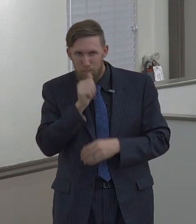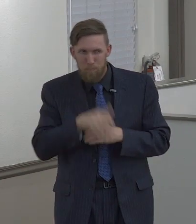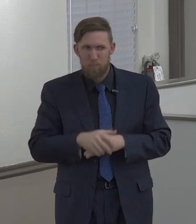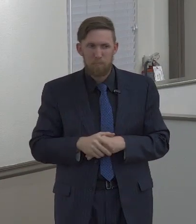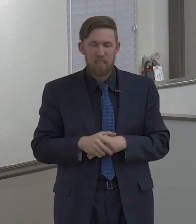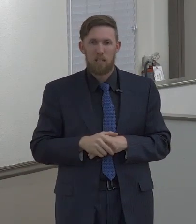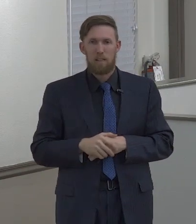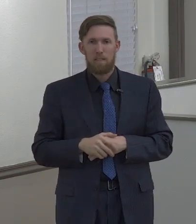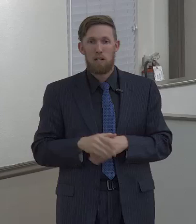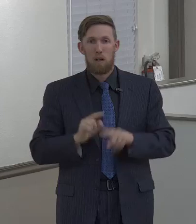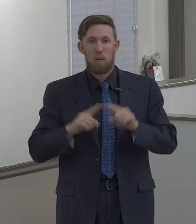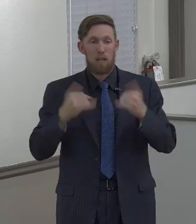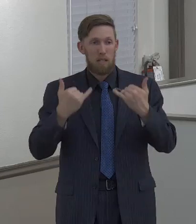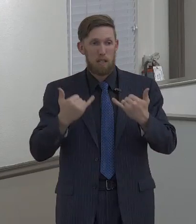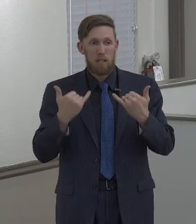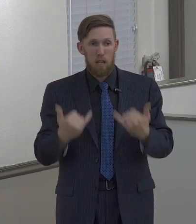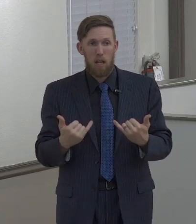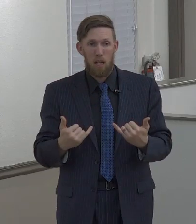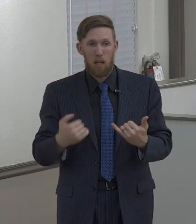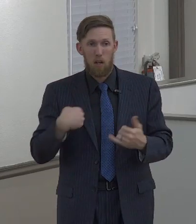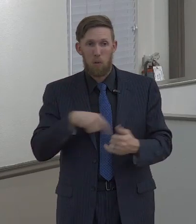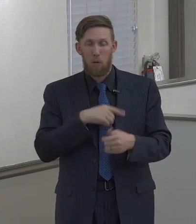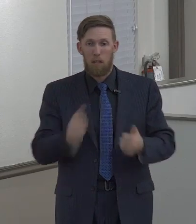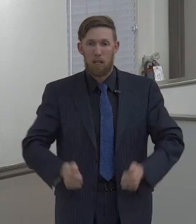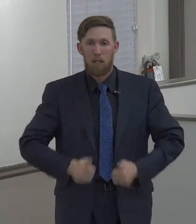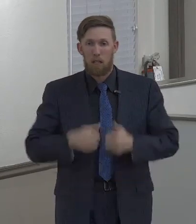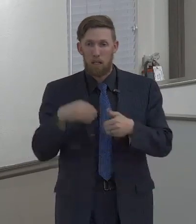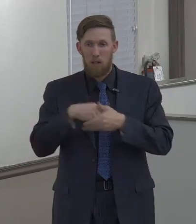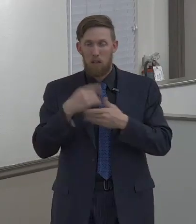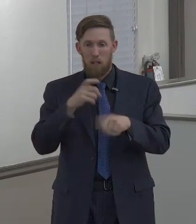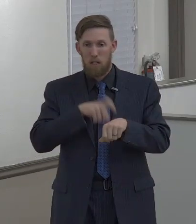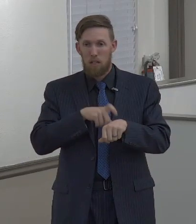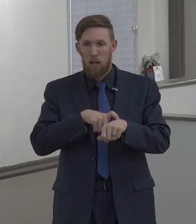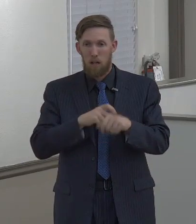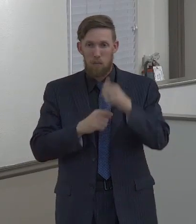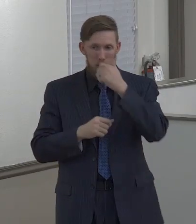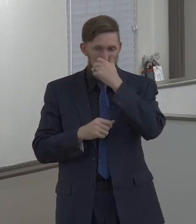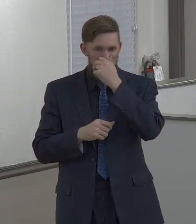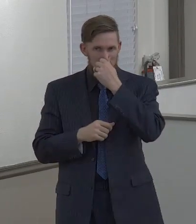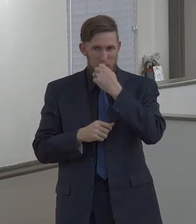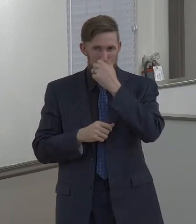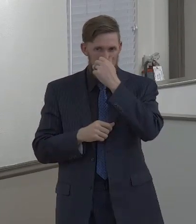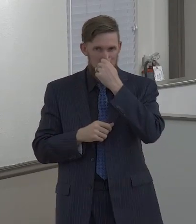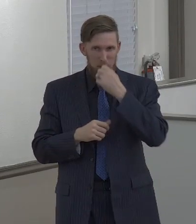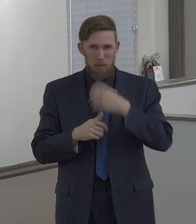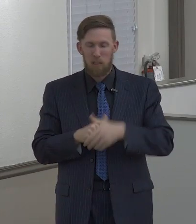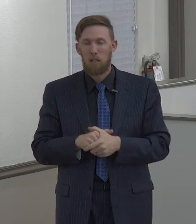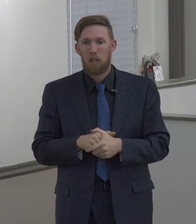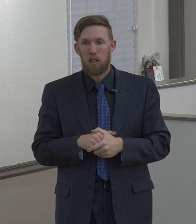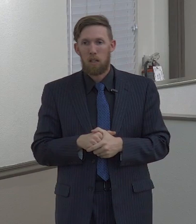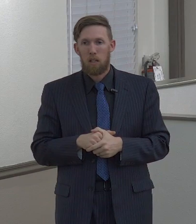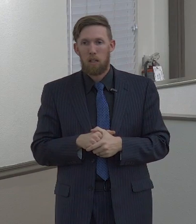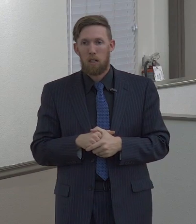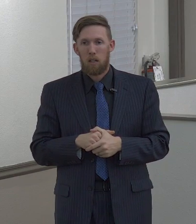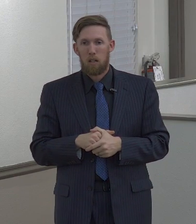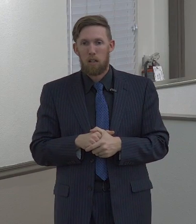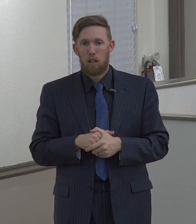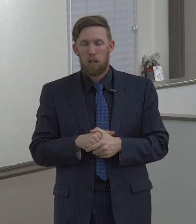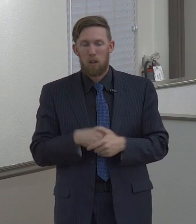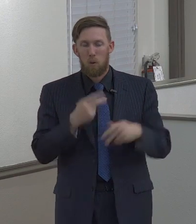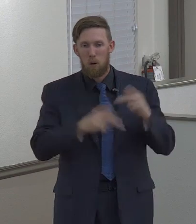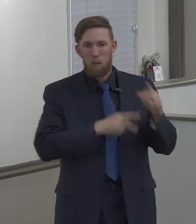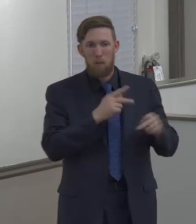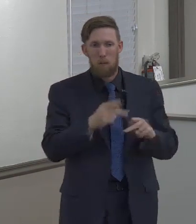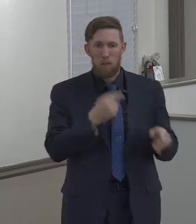we live in a country where if you don't accept a person's sexuality of any form, and between